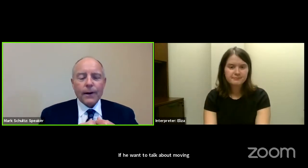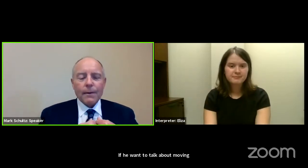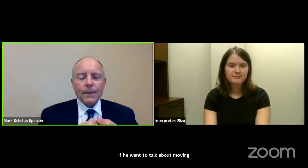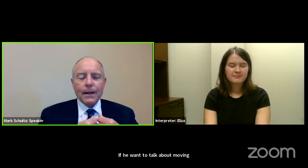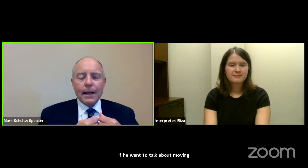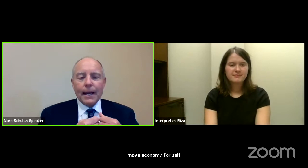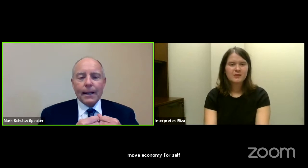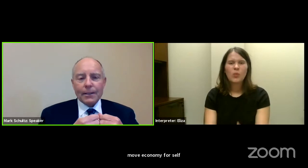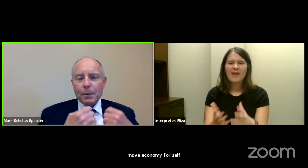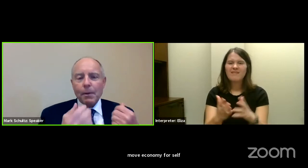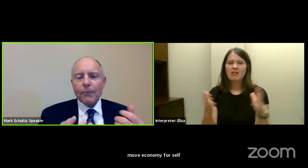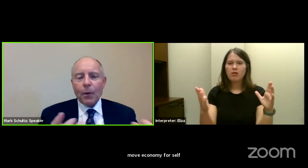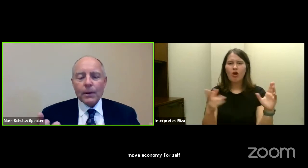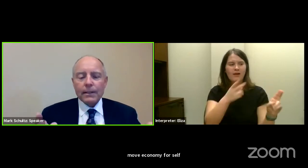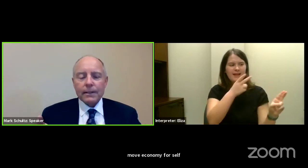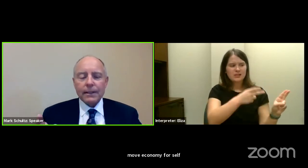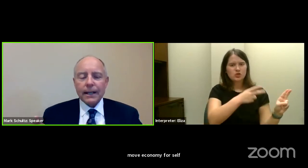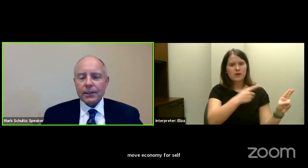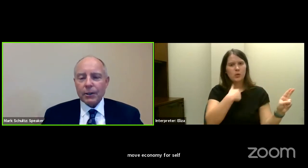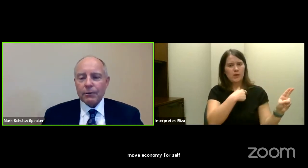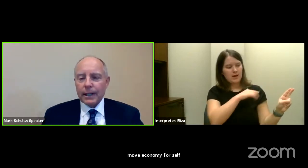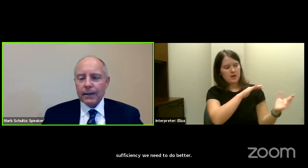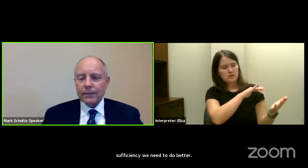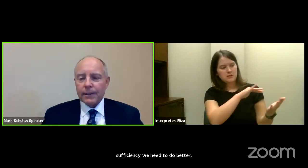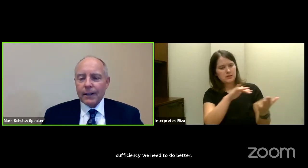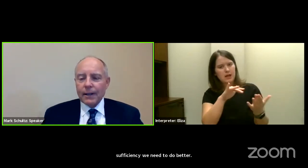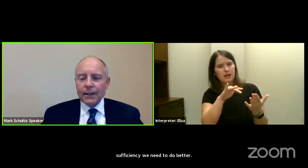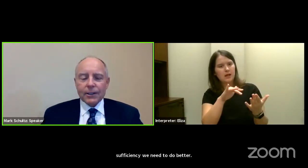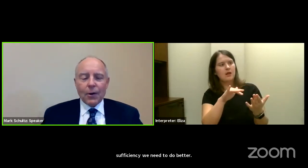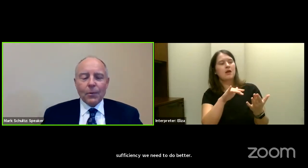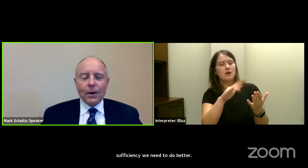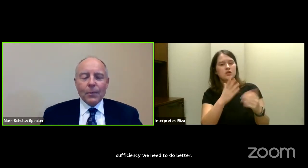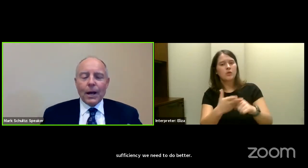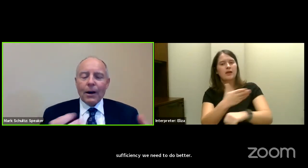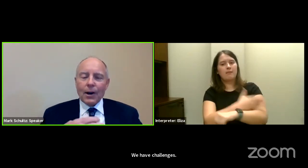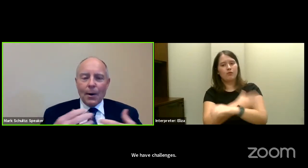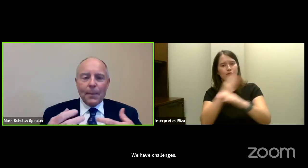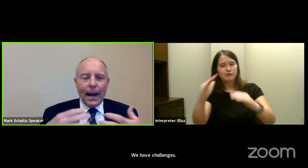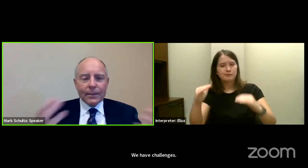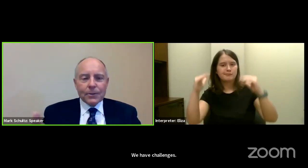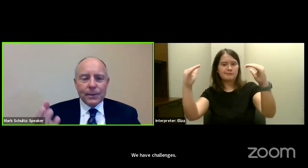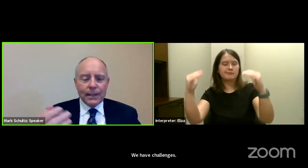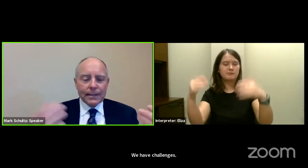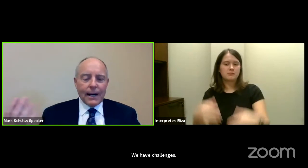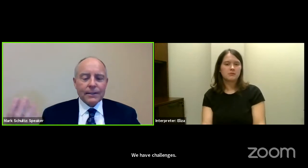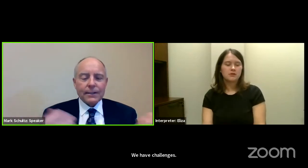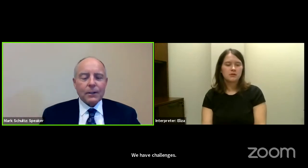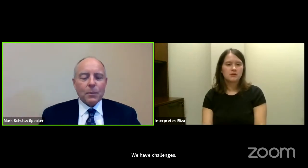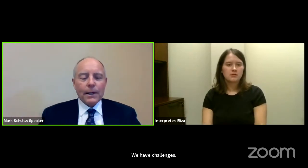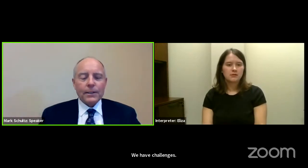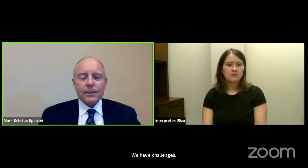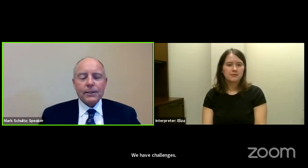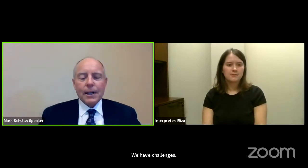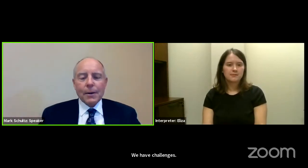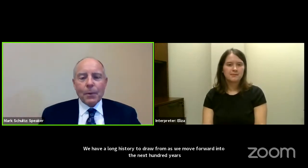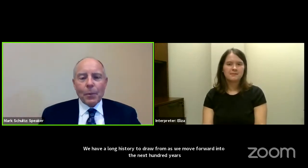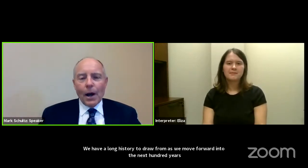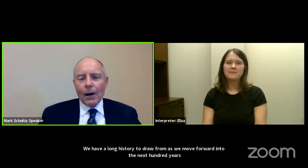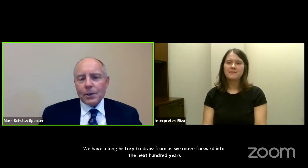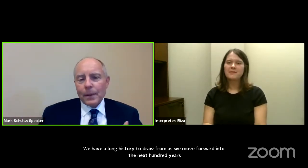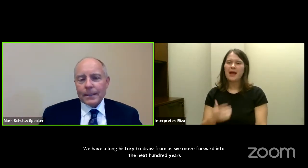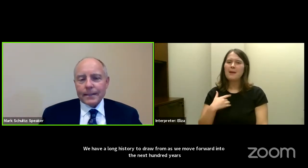we can draw from as we move forward into the next 100 years. So we honor our path through these kinds of celebrations,